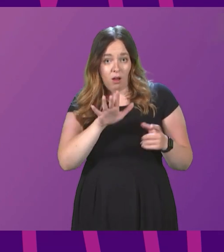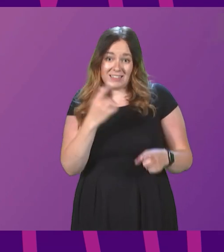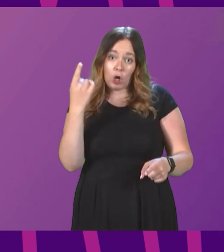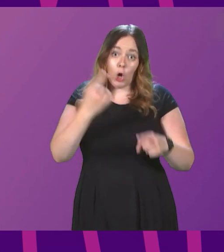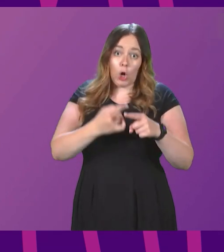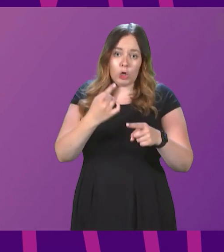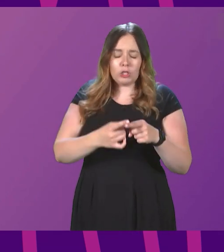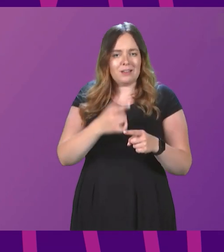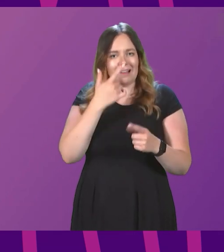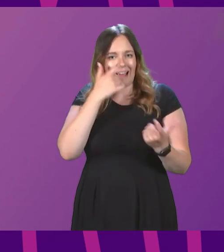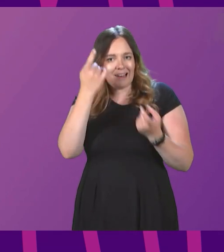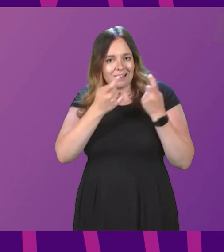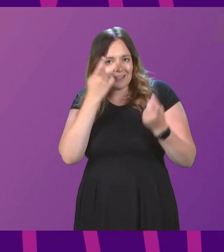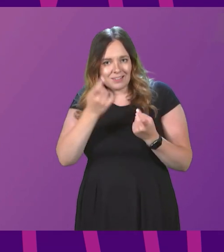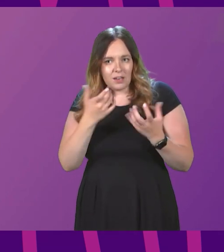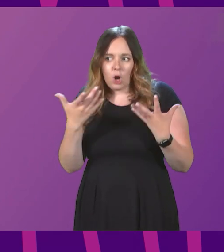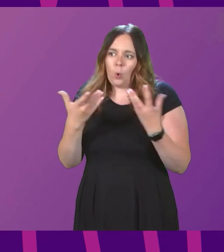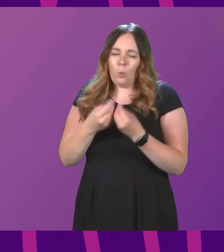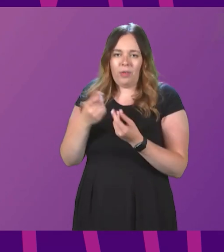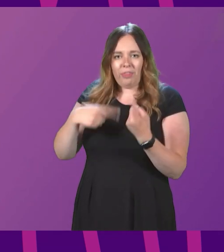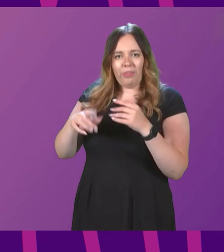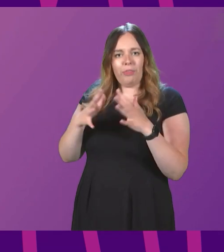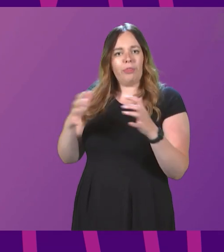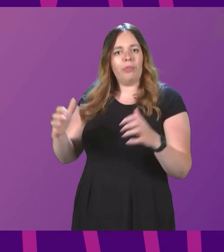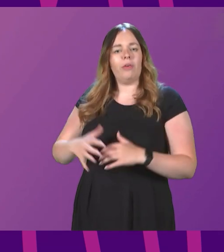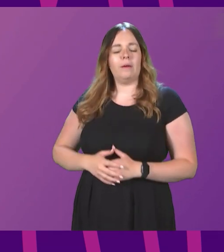urgency, consider this alongside the Bureau?